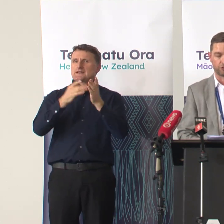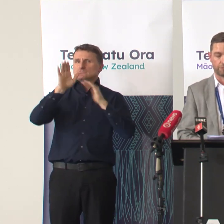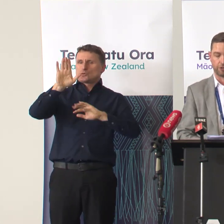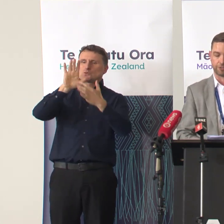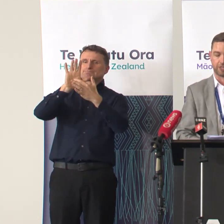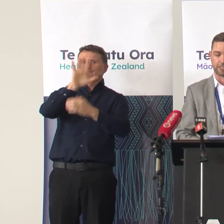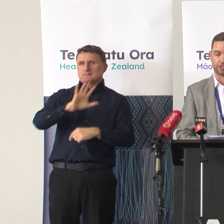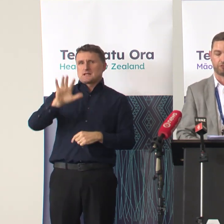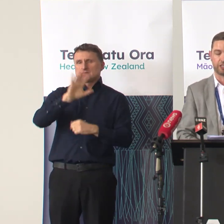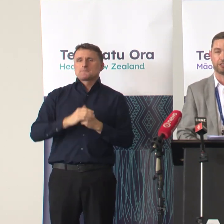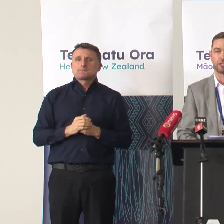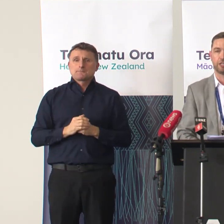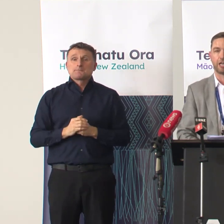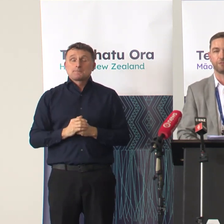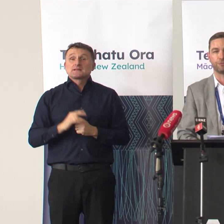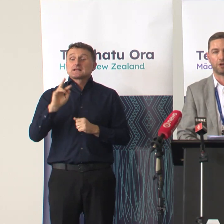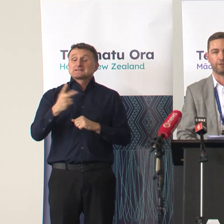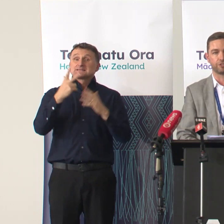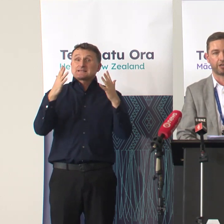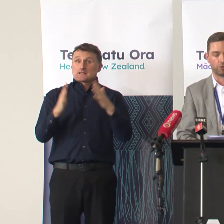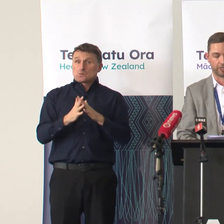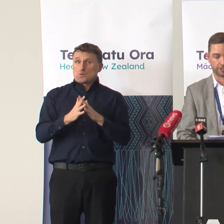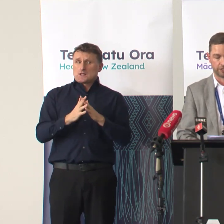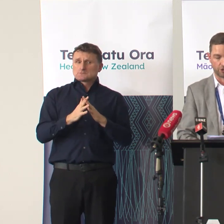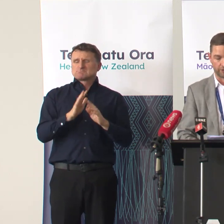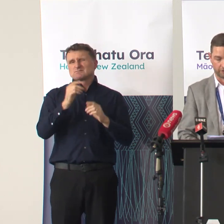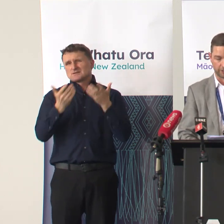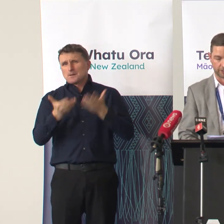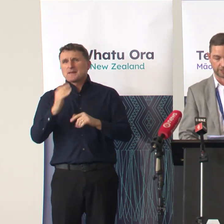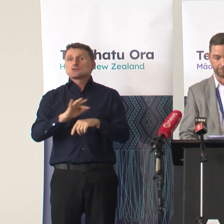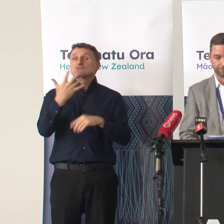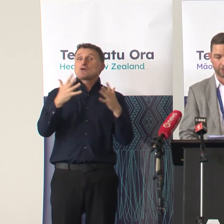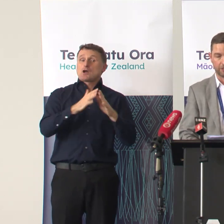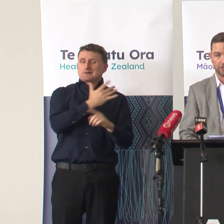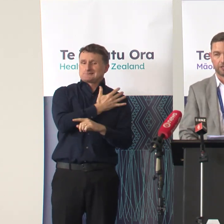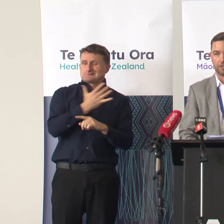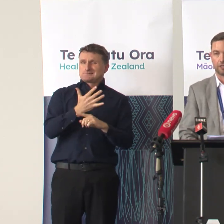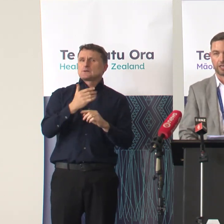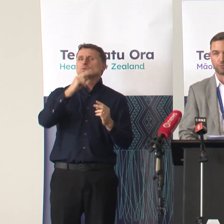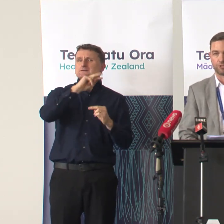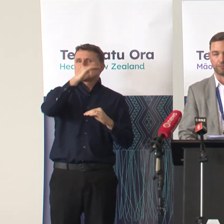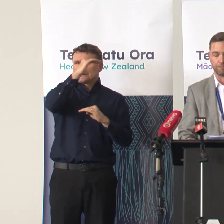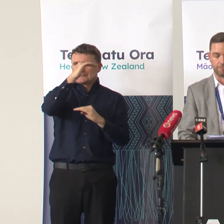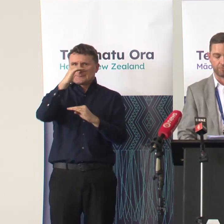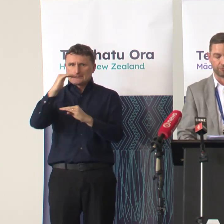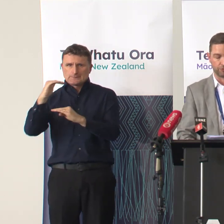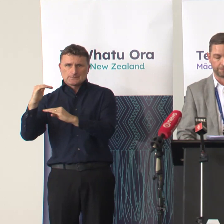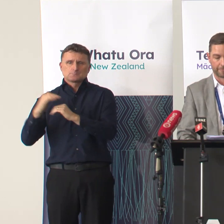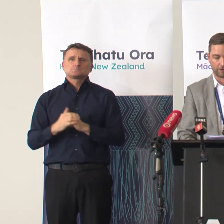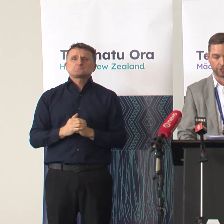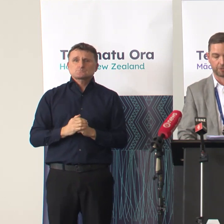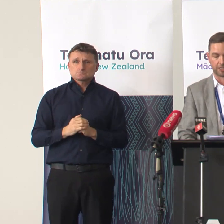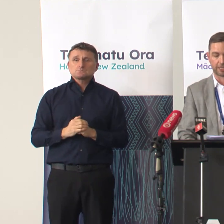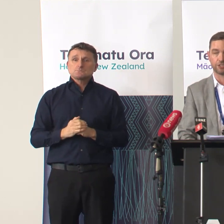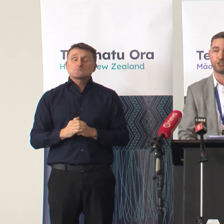week with a drop in hospitalisation rates after five straight weeks of increases. As we've said before